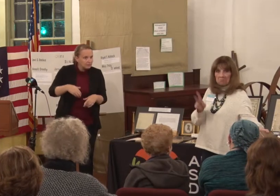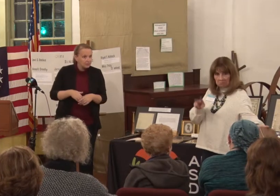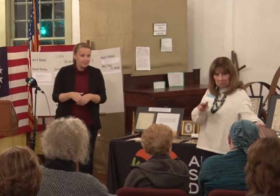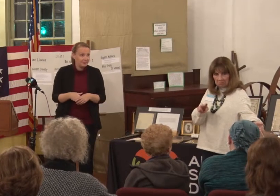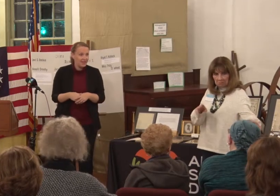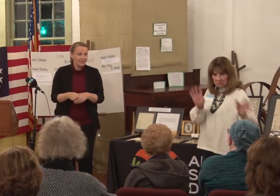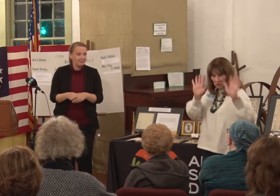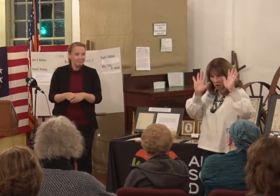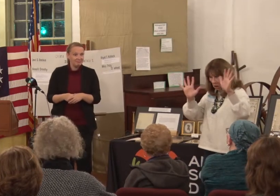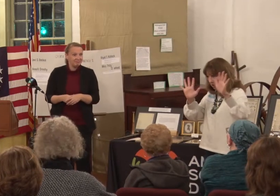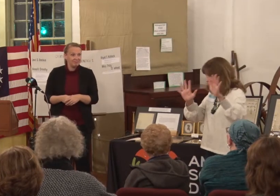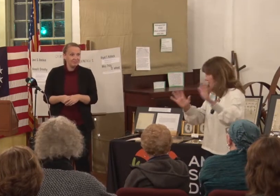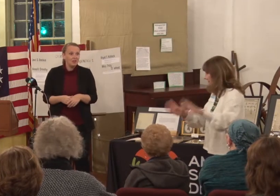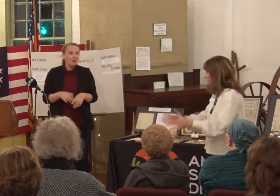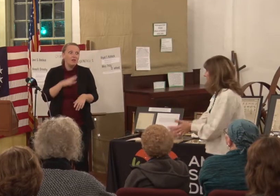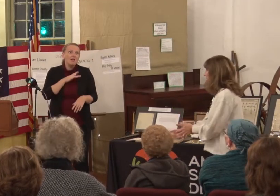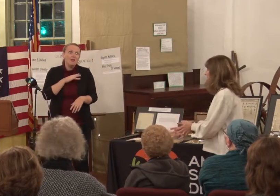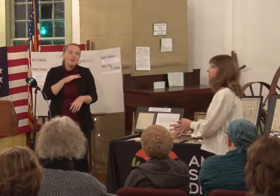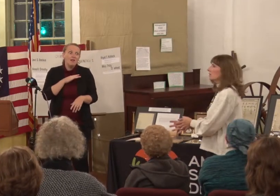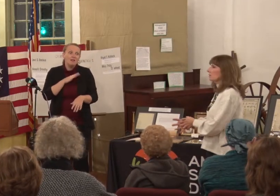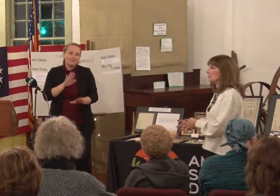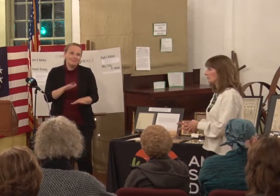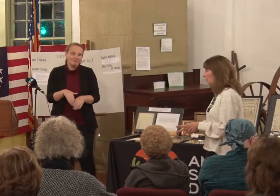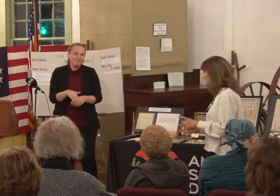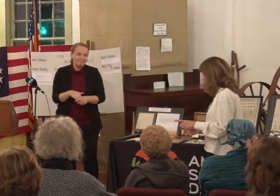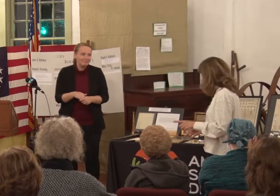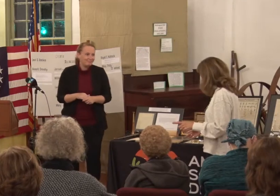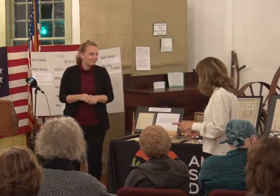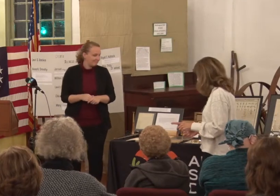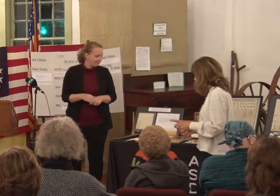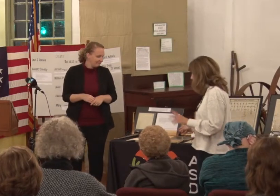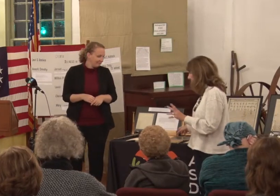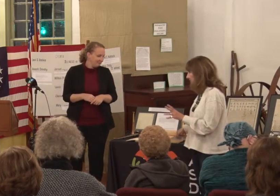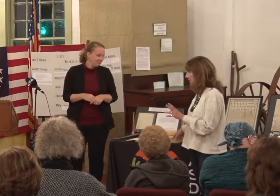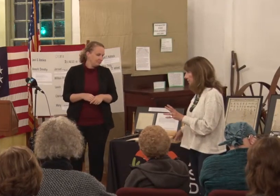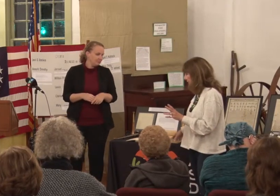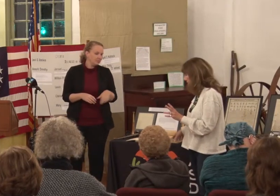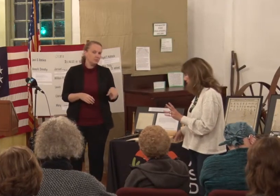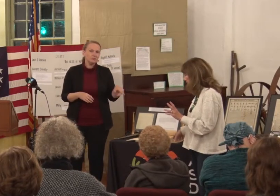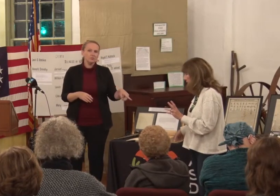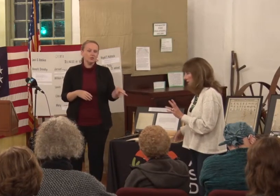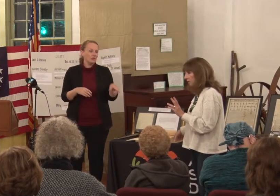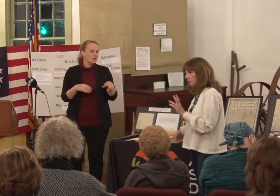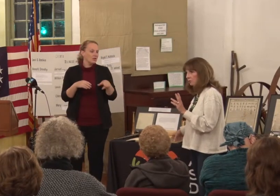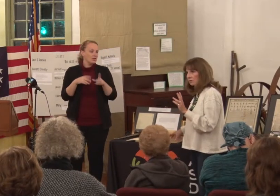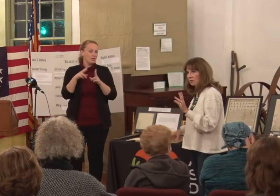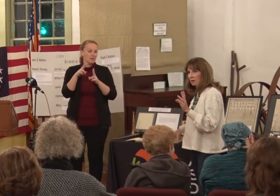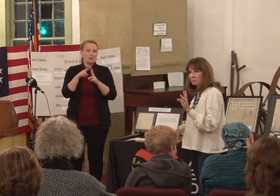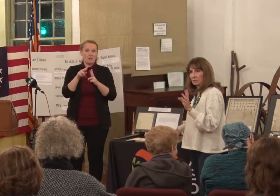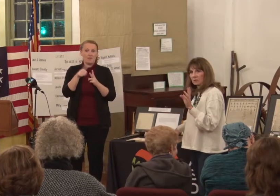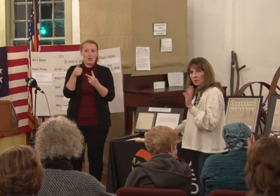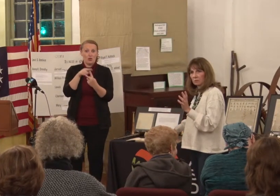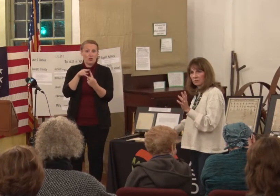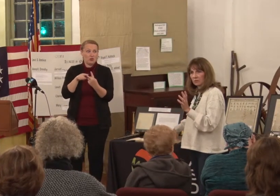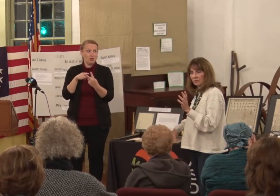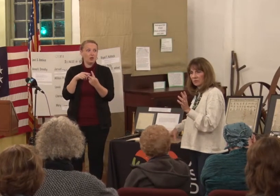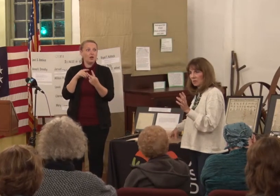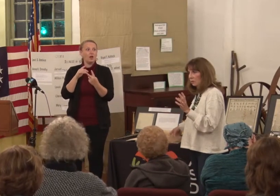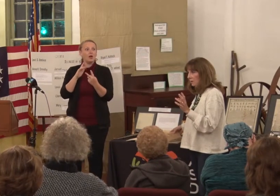I have. Awesome. We also have a couple other things. Our students kept notebooks. We